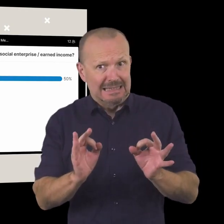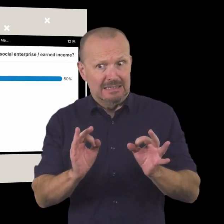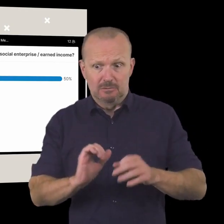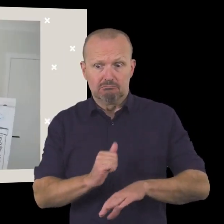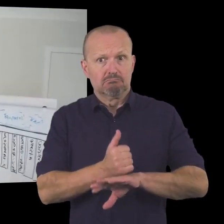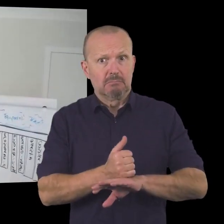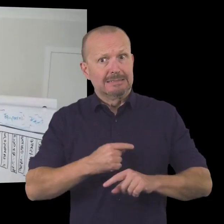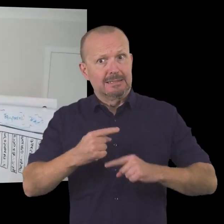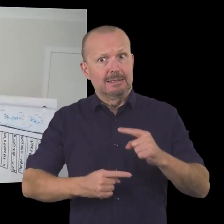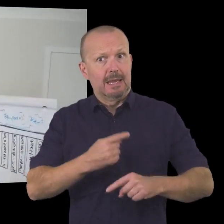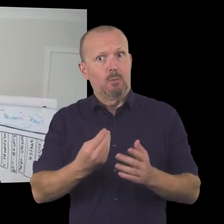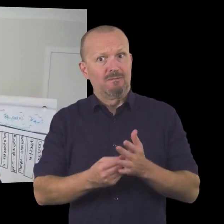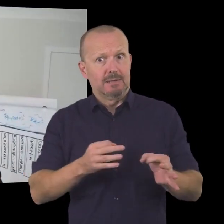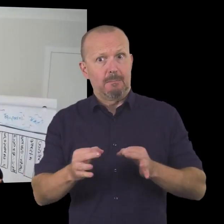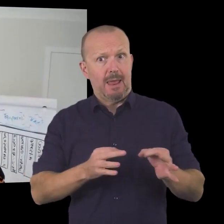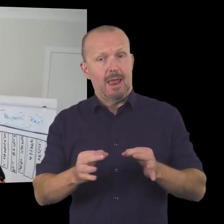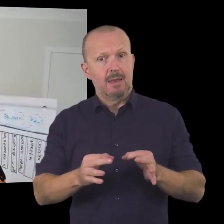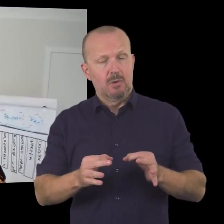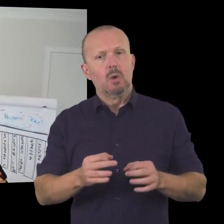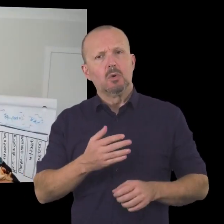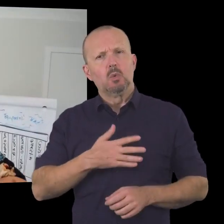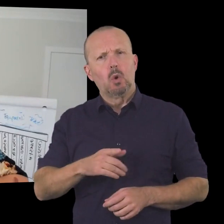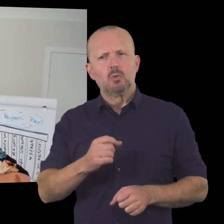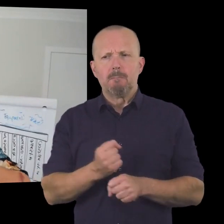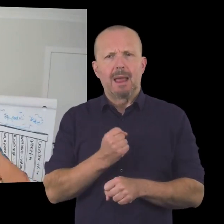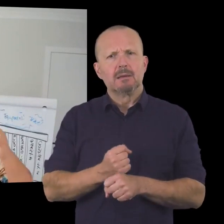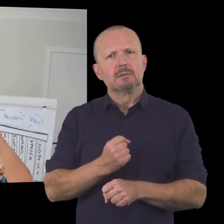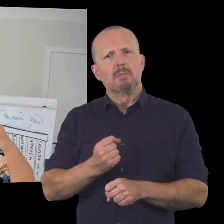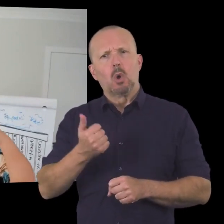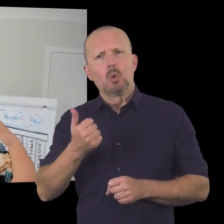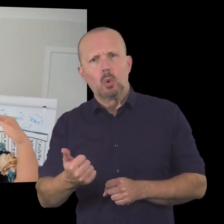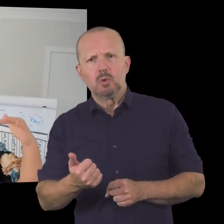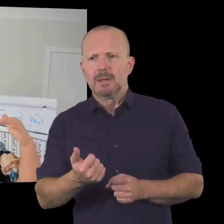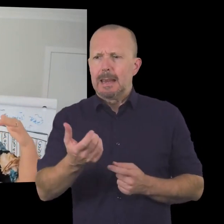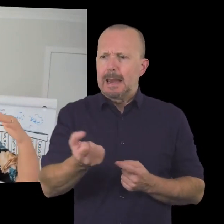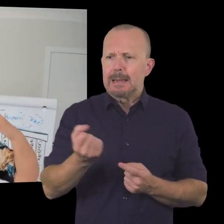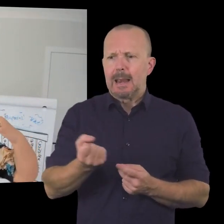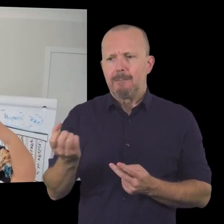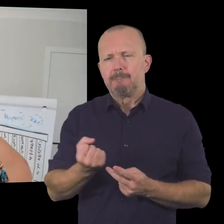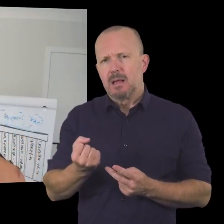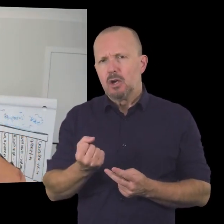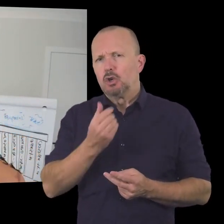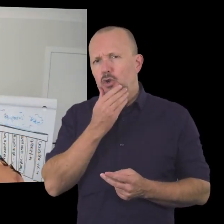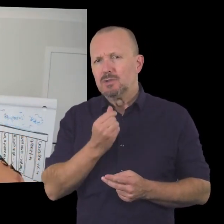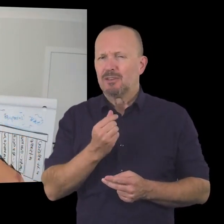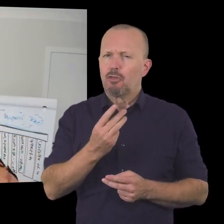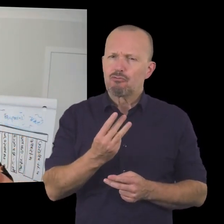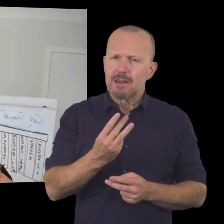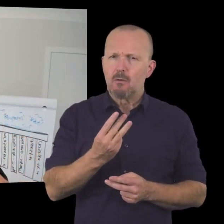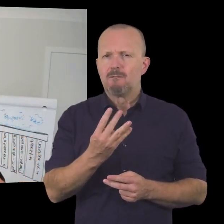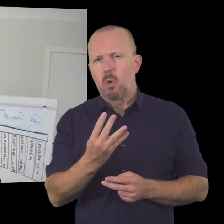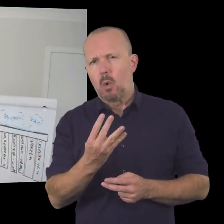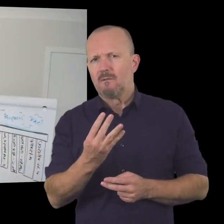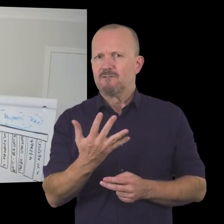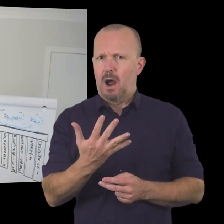funding plan you're looking to uh generate a good level of income across three or four or